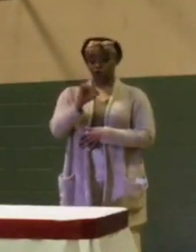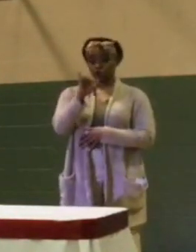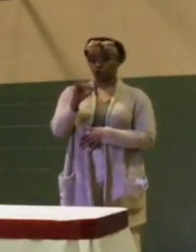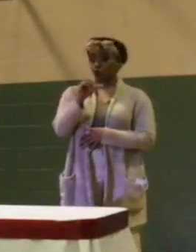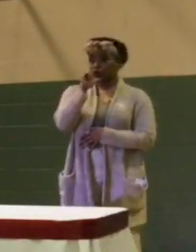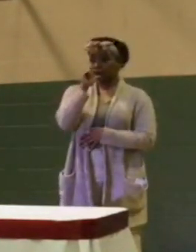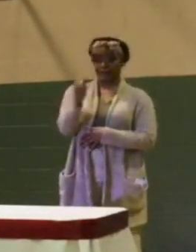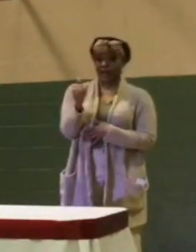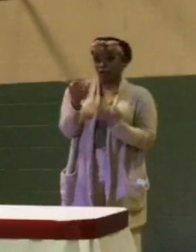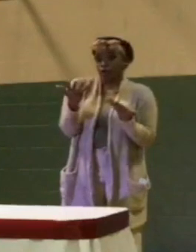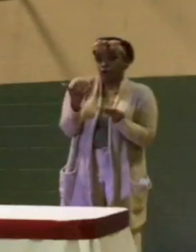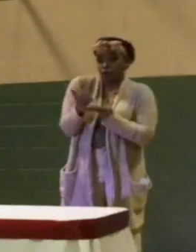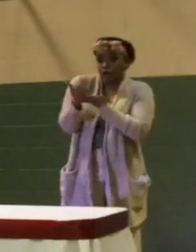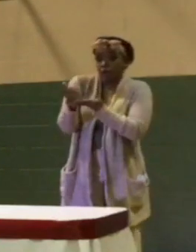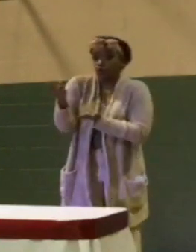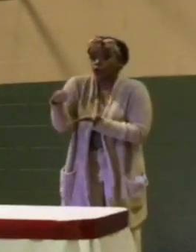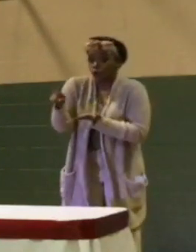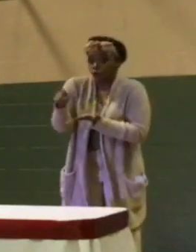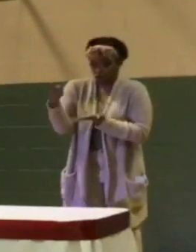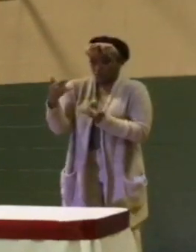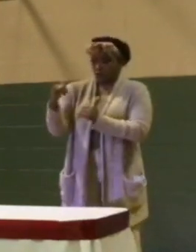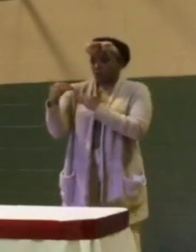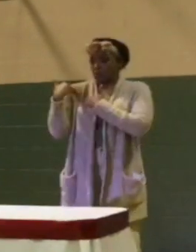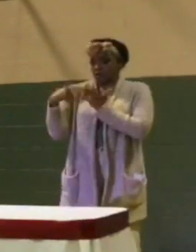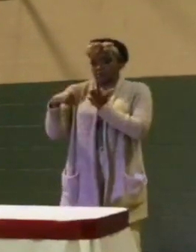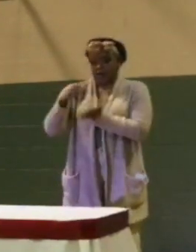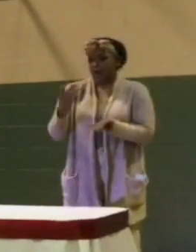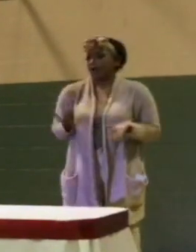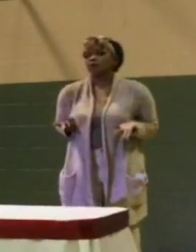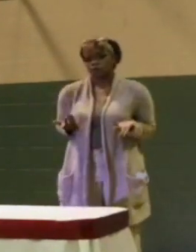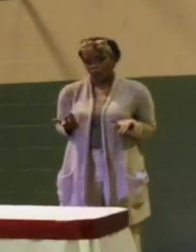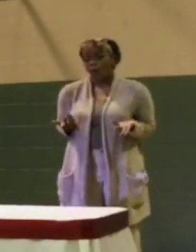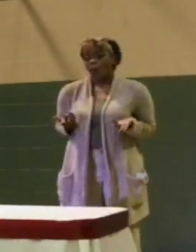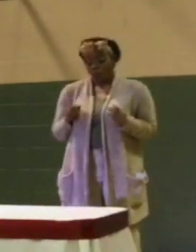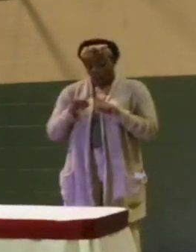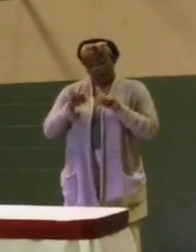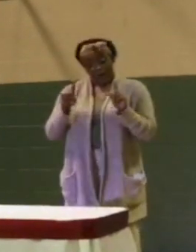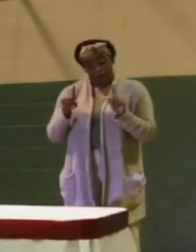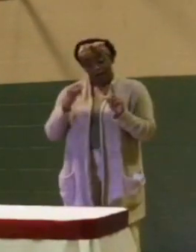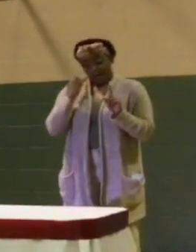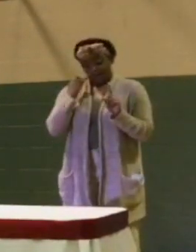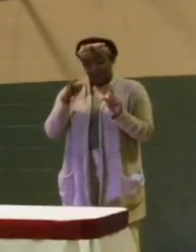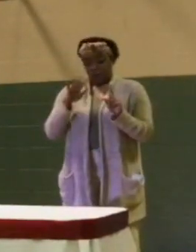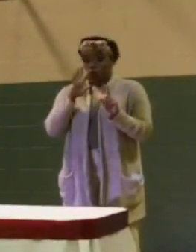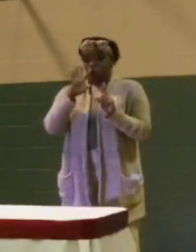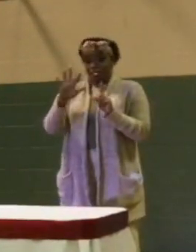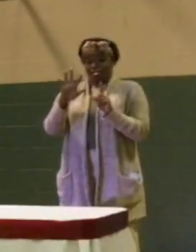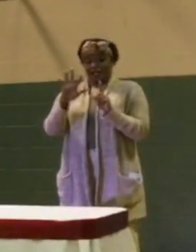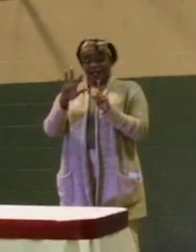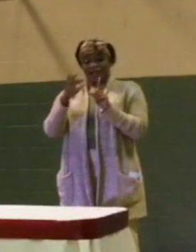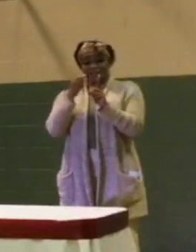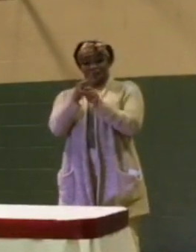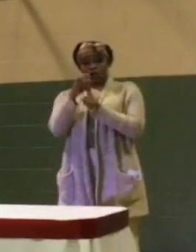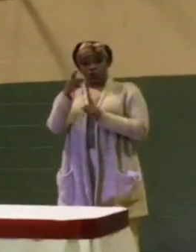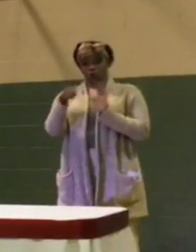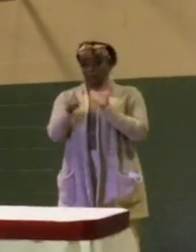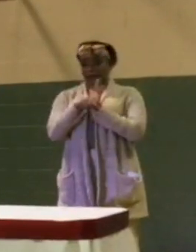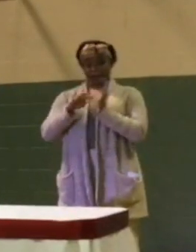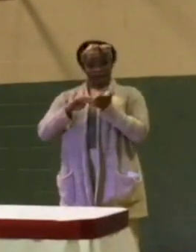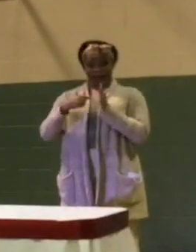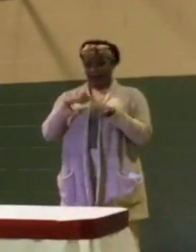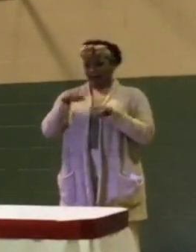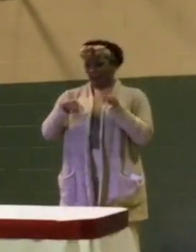doing anything about it. So this isn't something new. But if it's going to affect you negatively, we have to start making strong